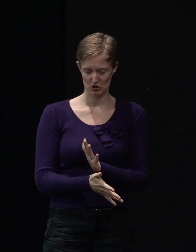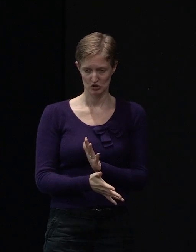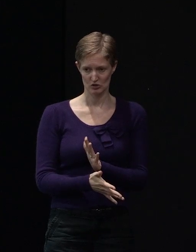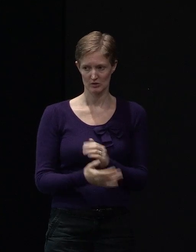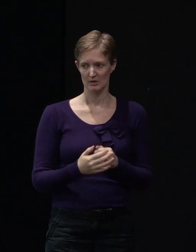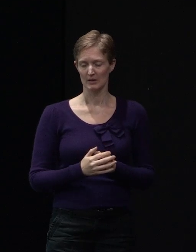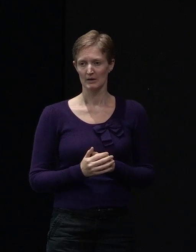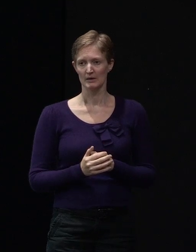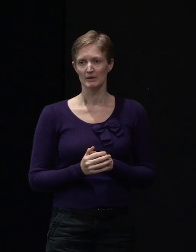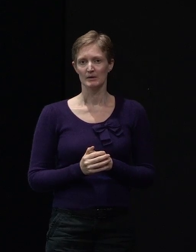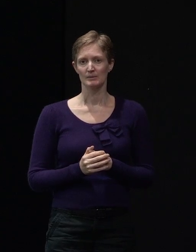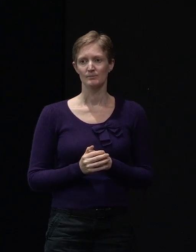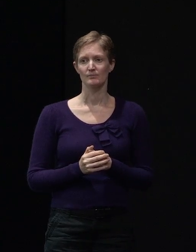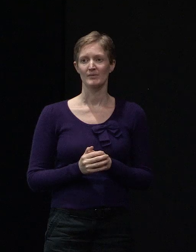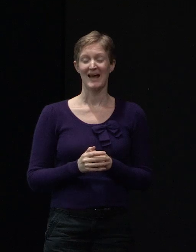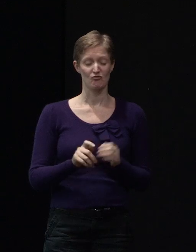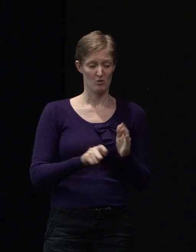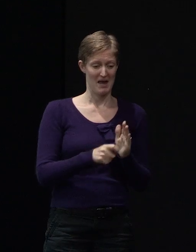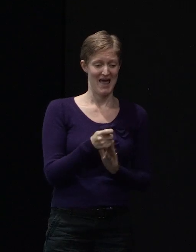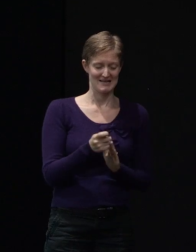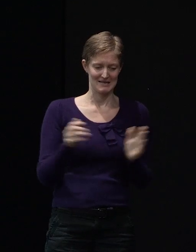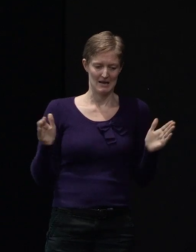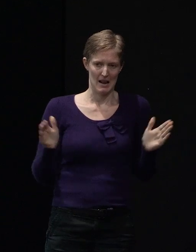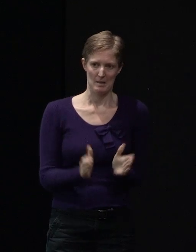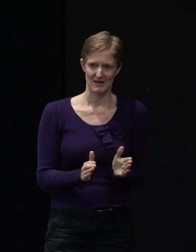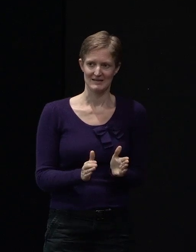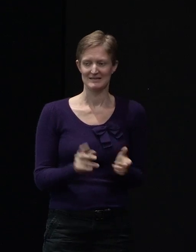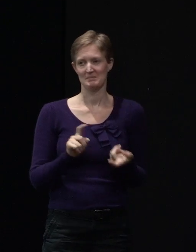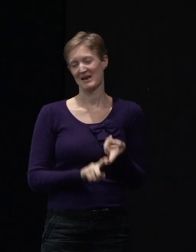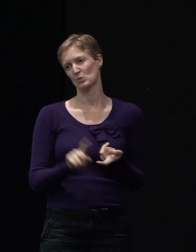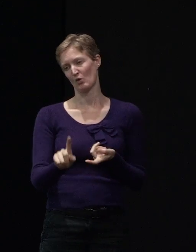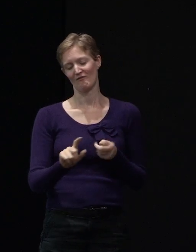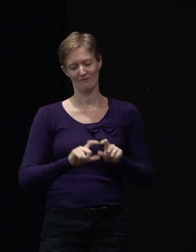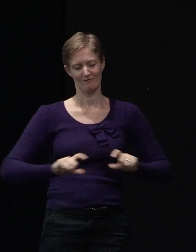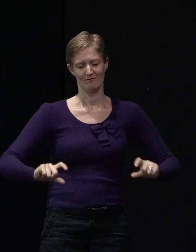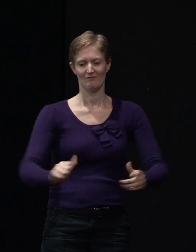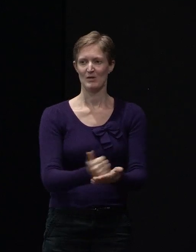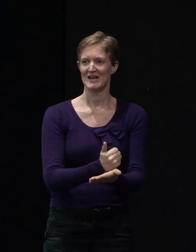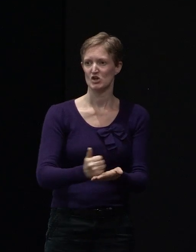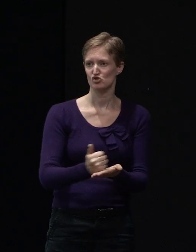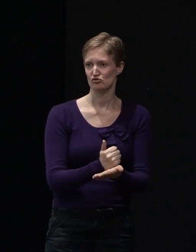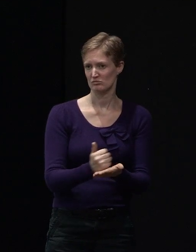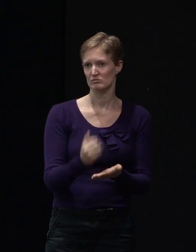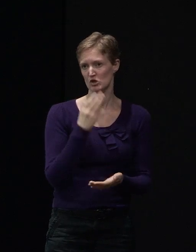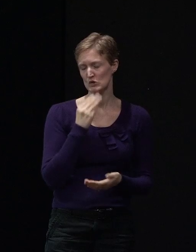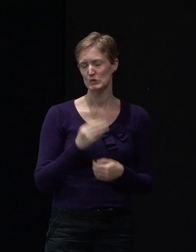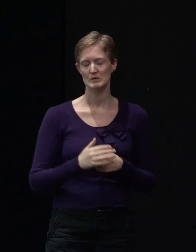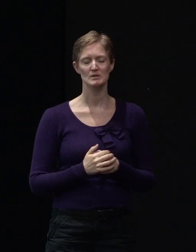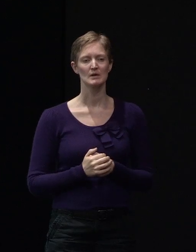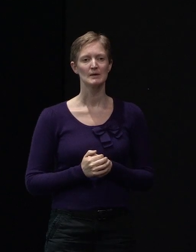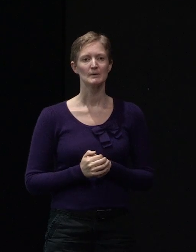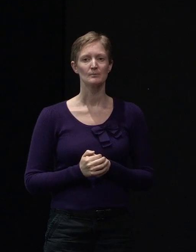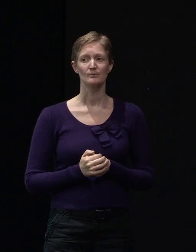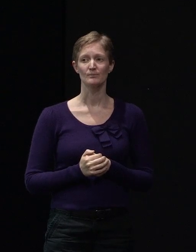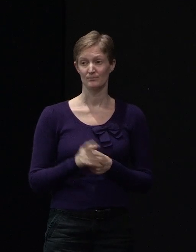to something that is manageable, depending on the type of foundation that's then put in place. So, and